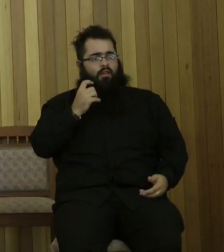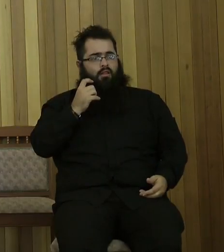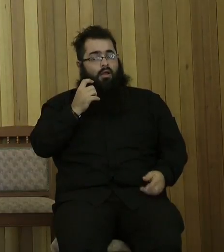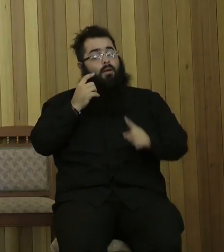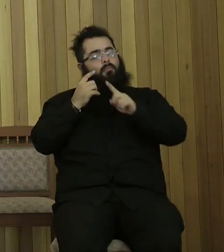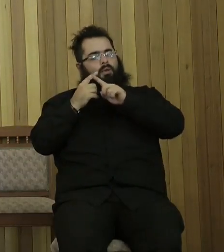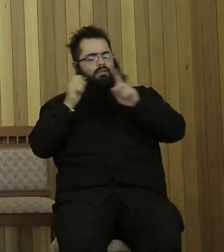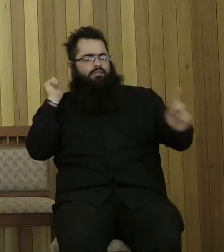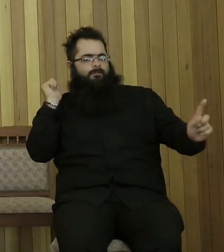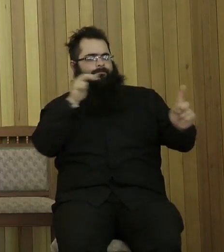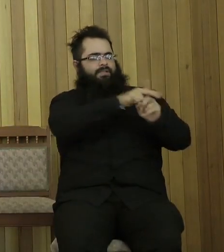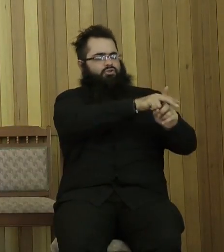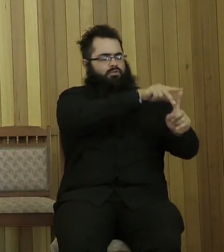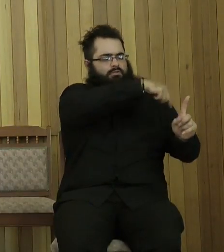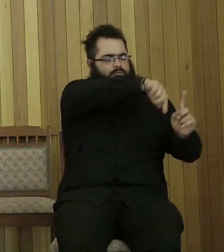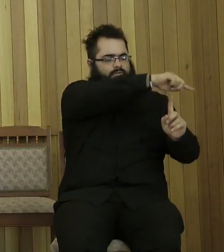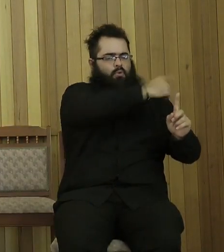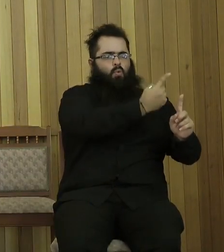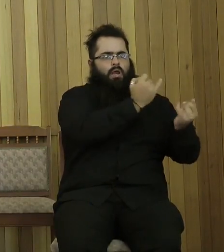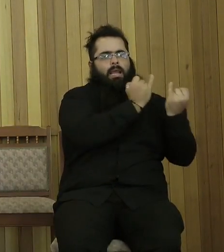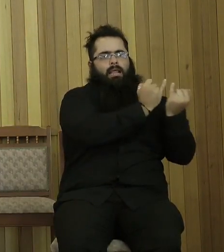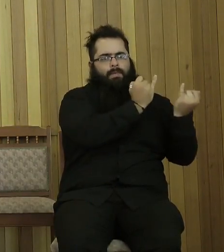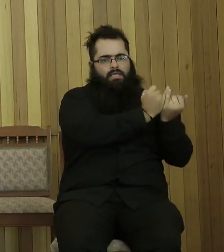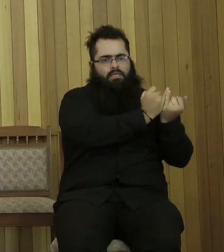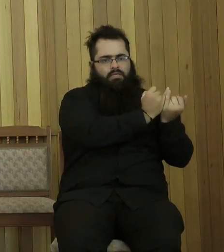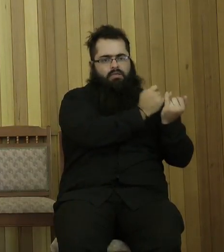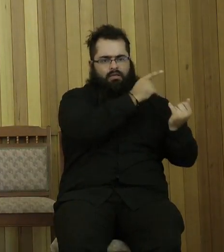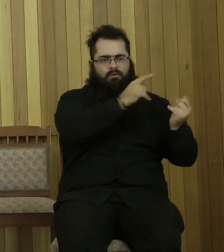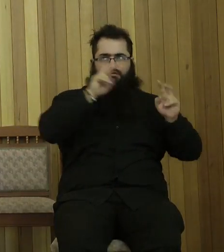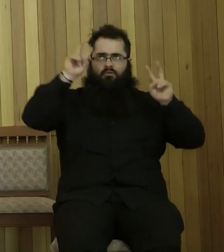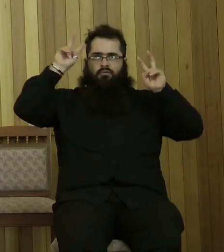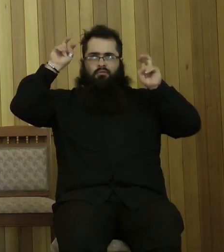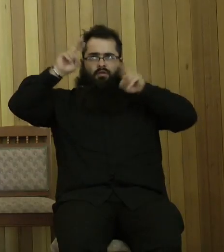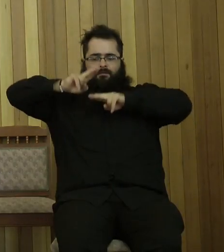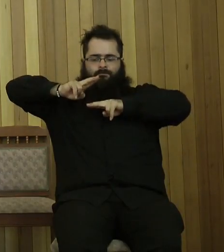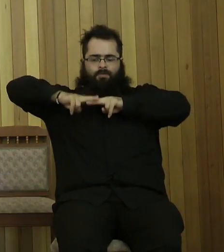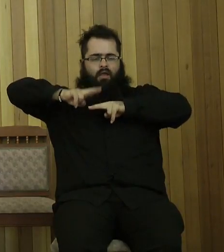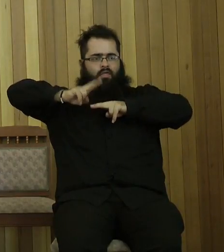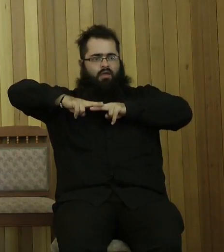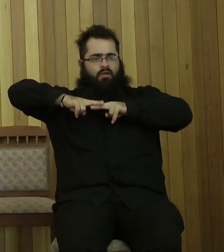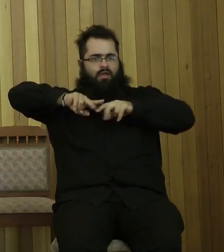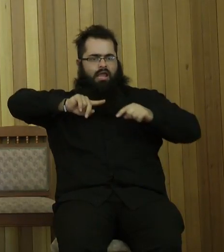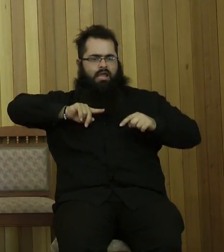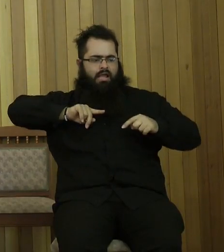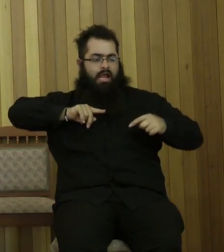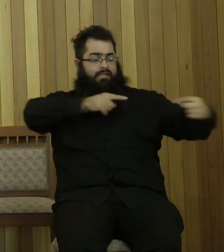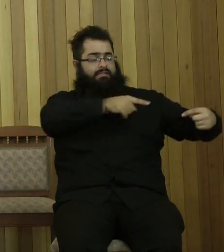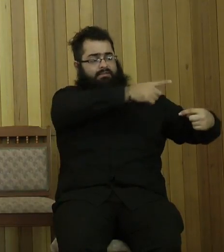to the enemies of His people. He is a Father God. As we have just learned, this God